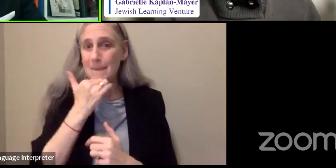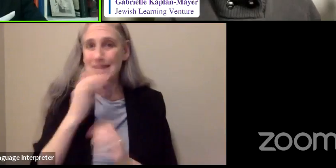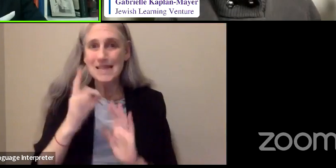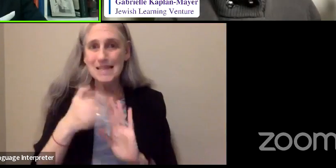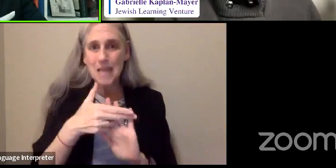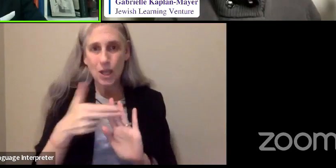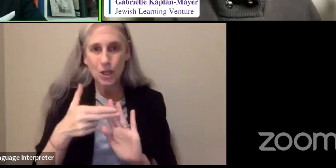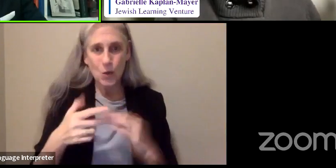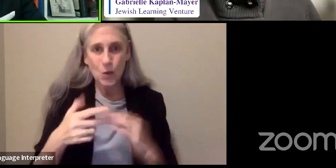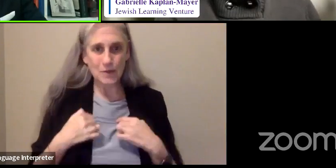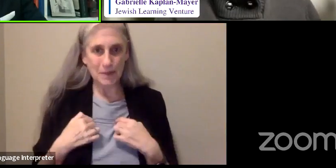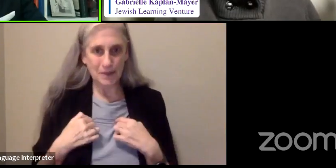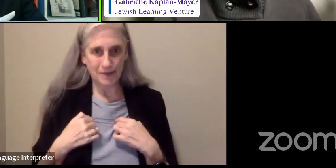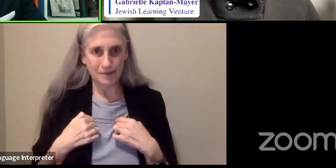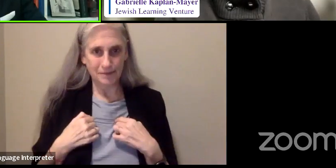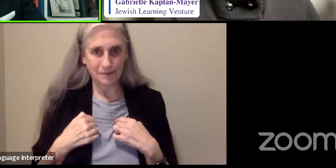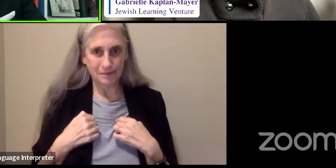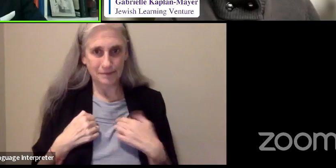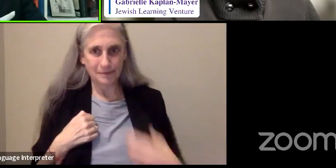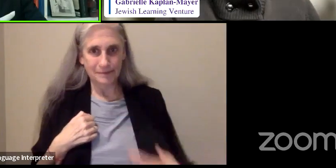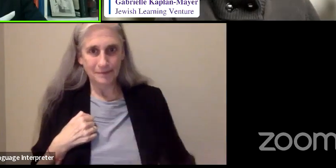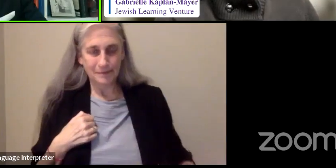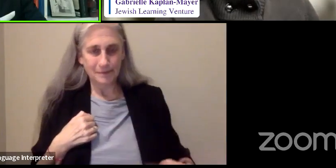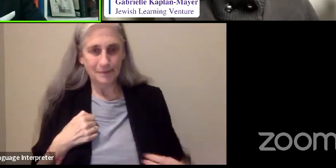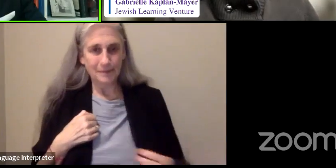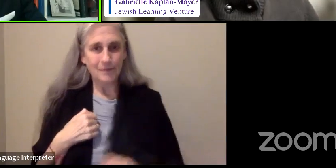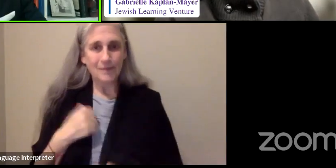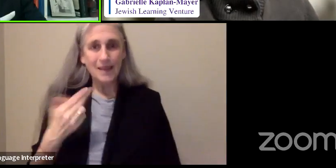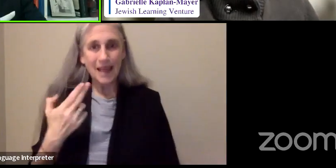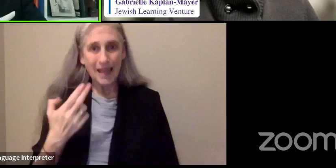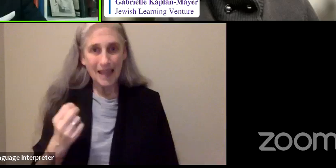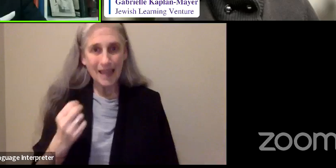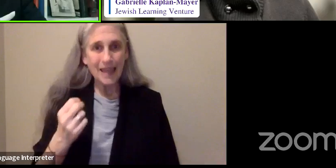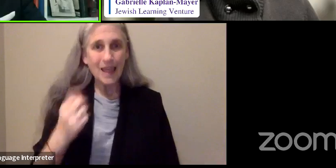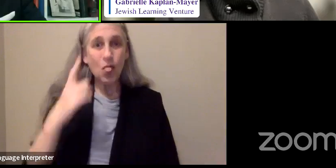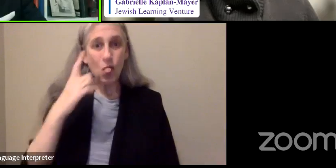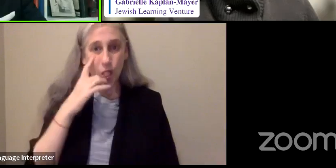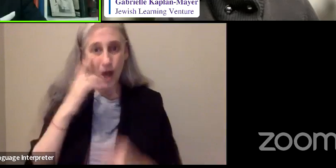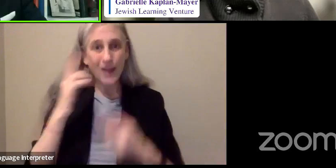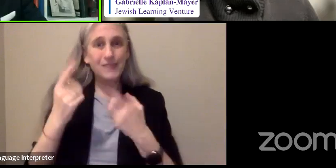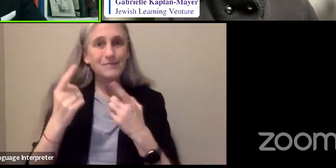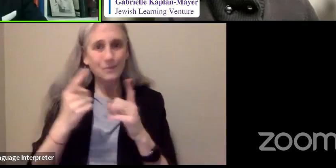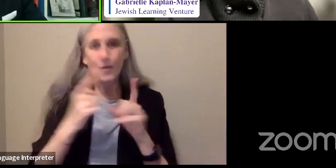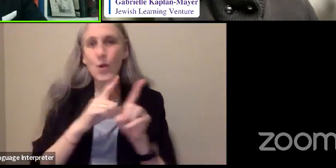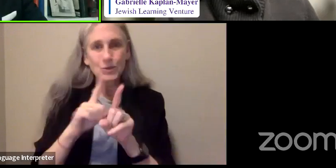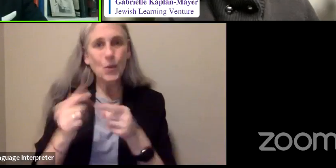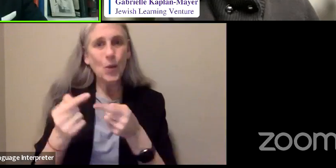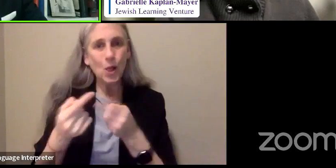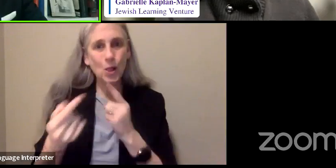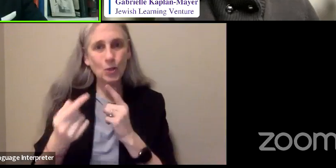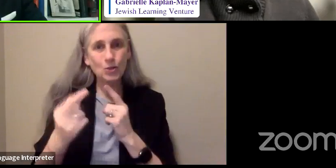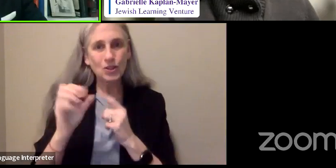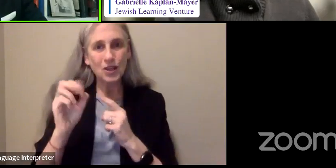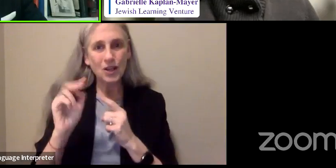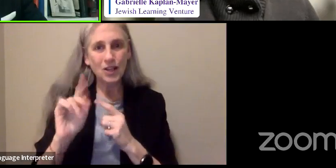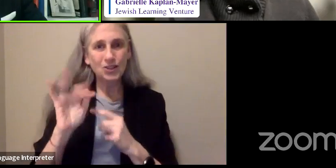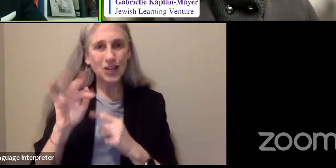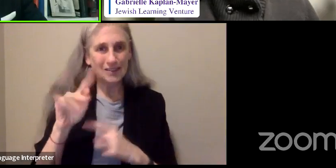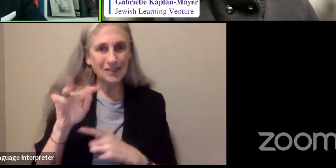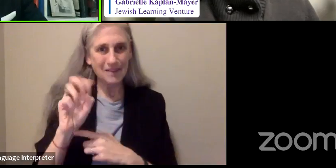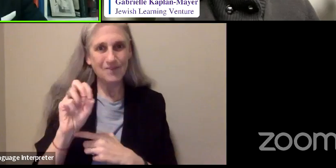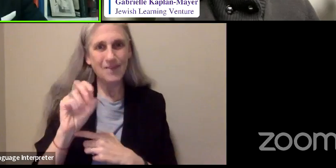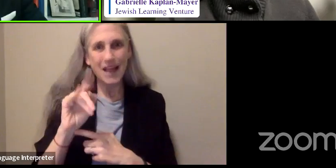my disease. He, too, thought it was allergic conjunctivitis when, in fact, it was glaucoma.